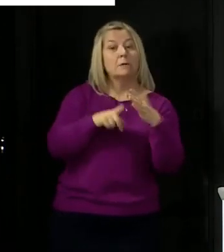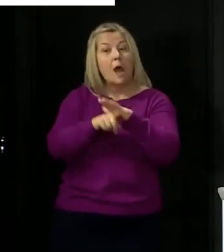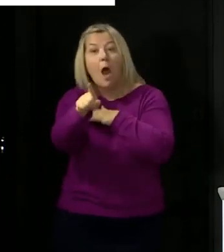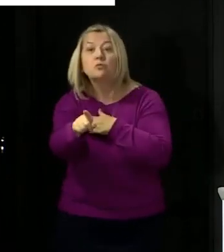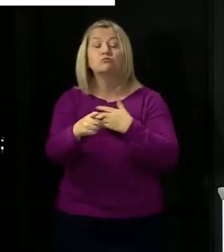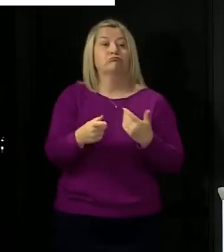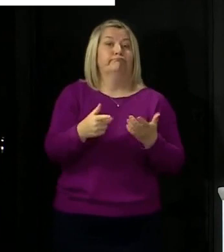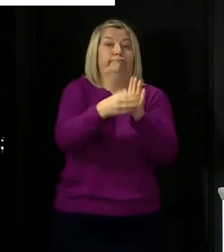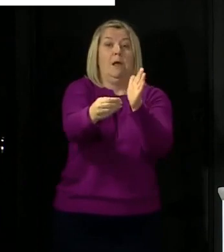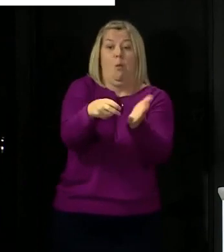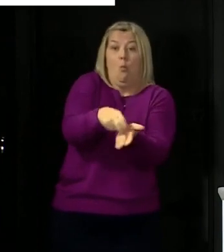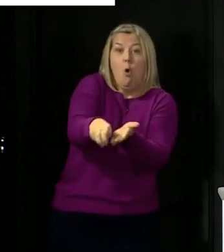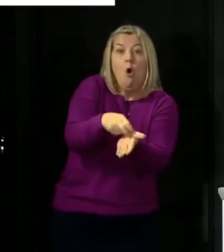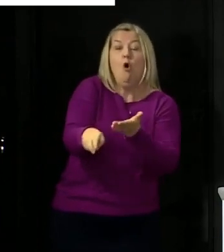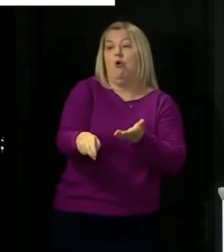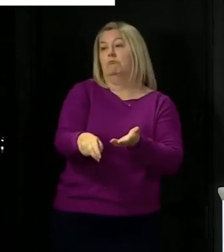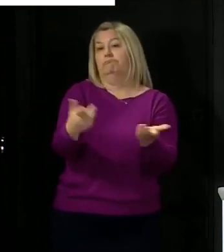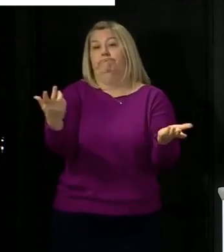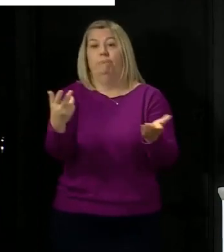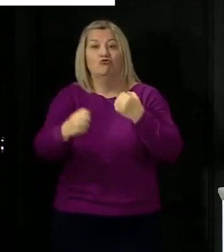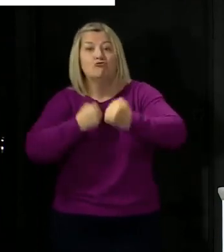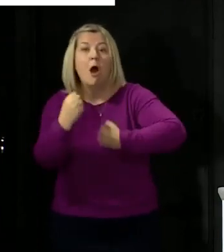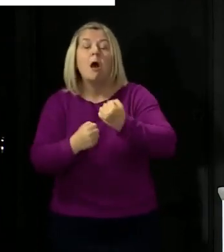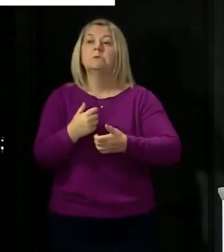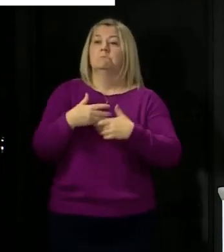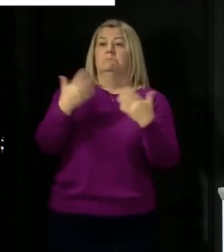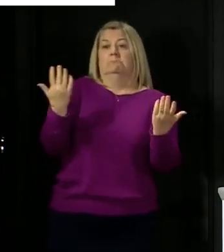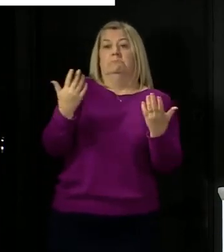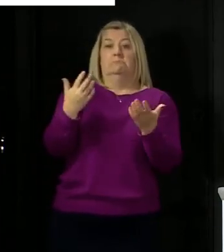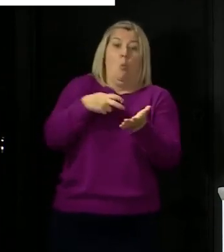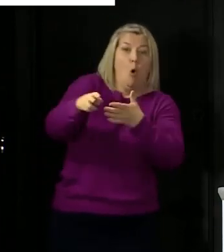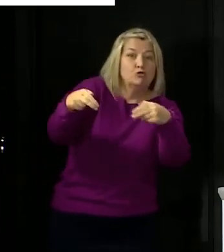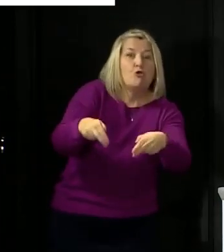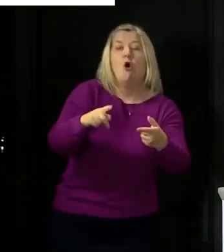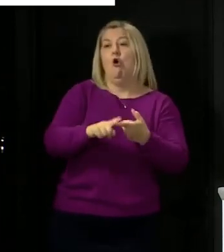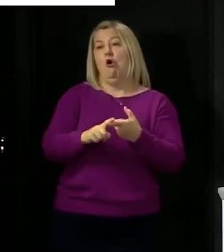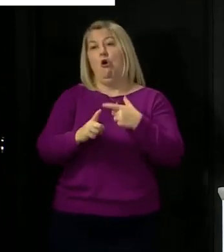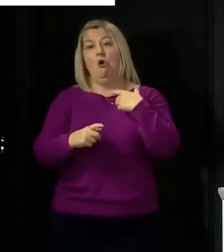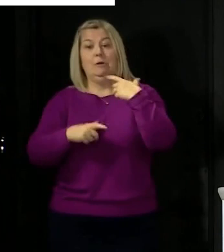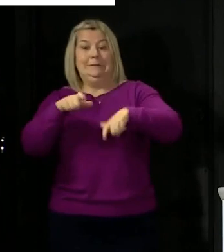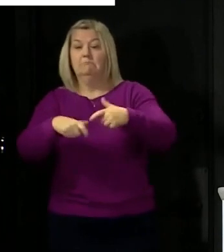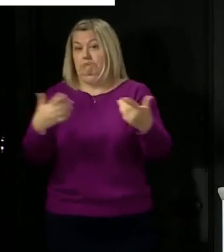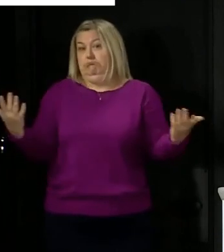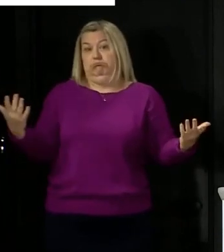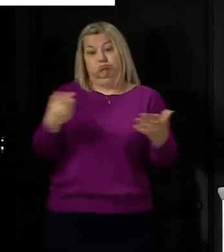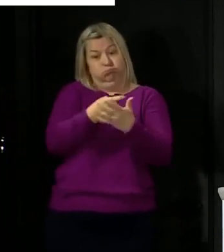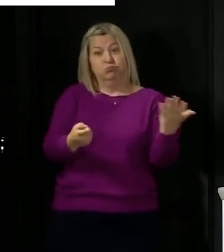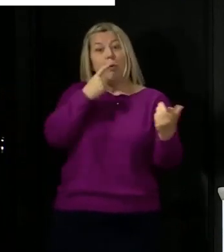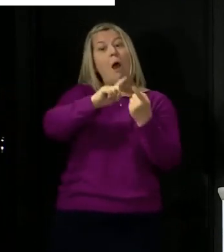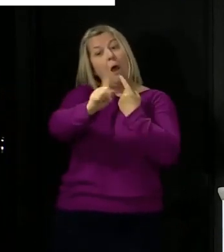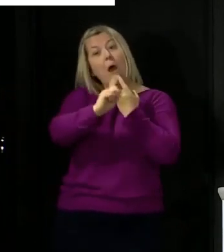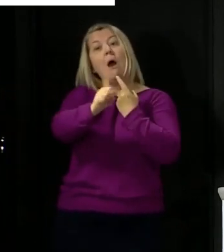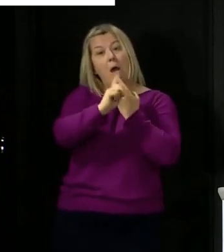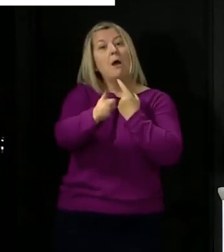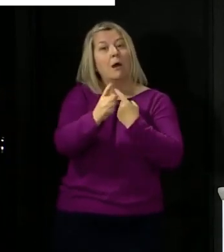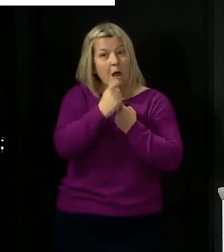want to go for a walk more than once a day or to go for a run and also a walk, you can now do so. That change doesn't